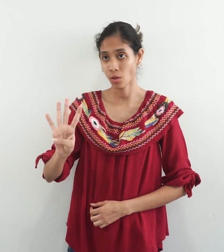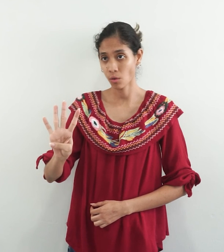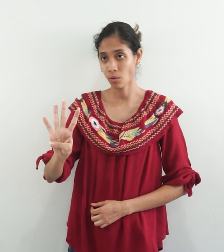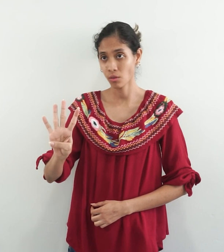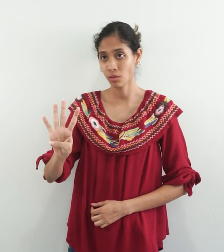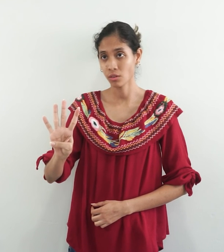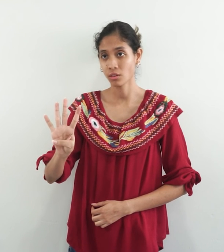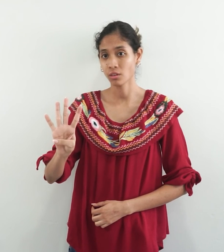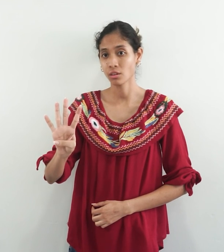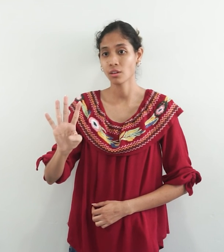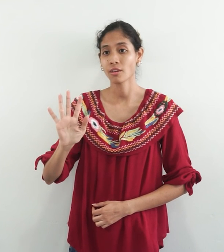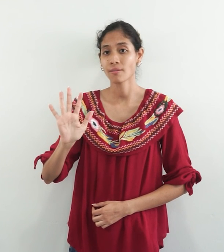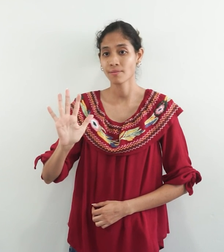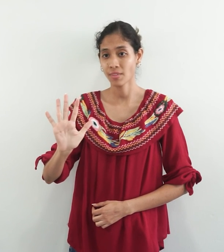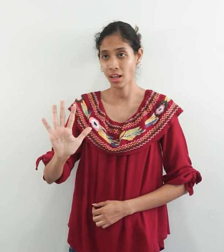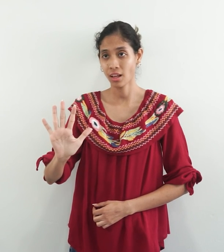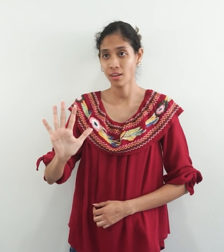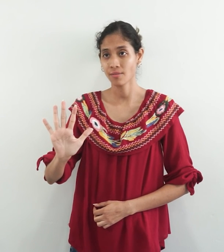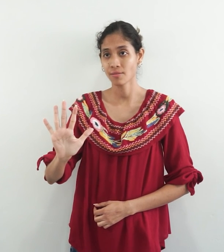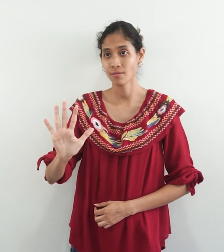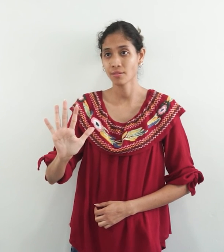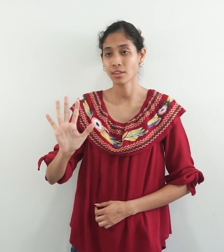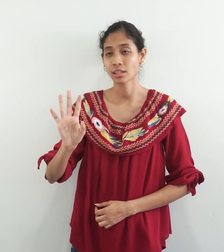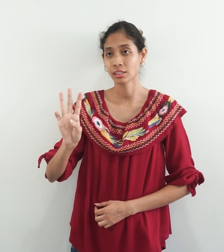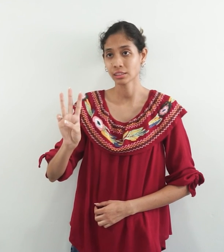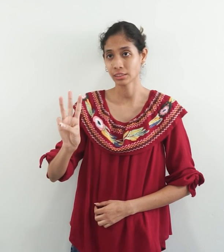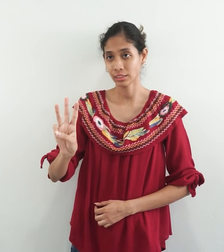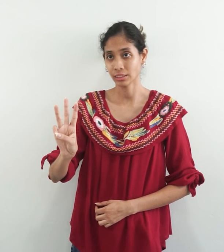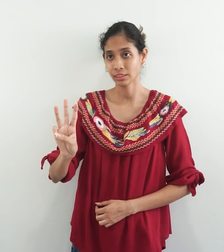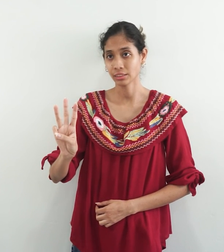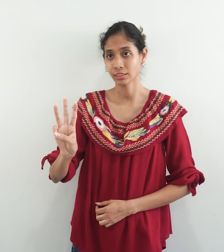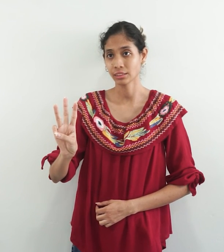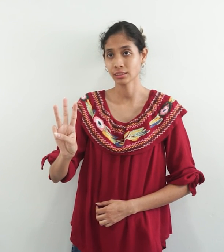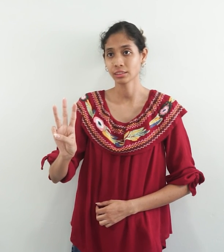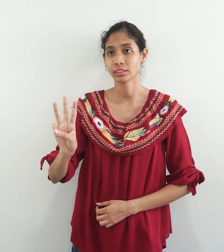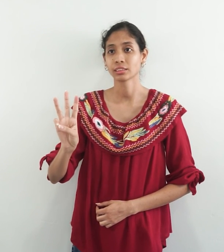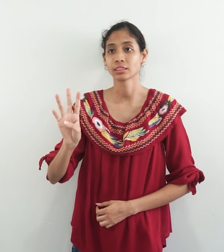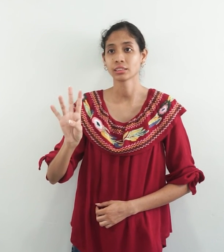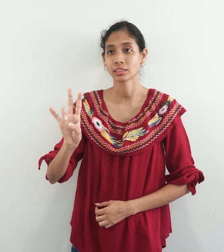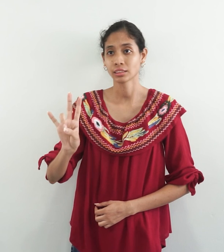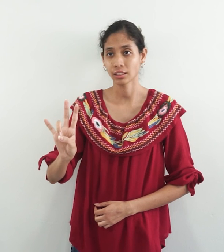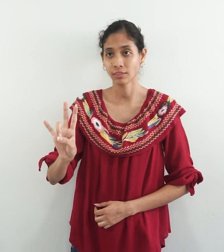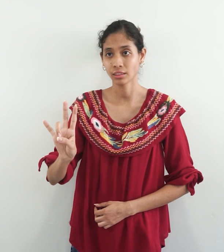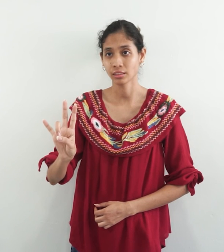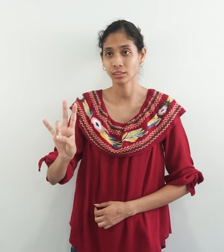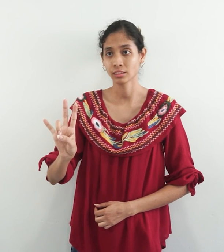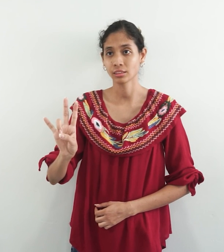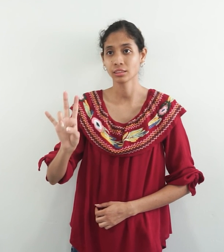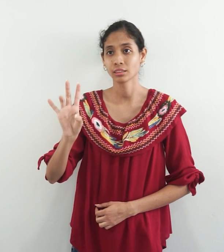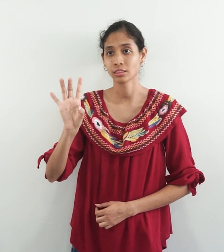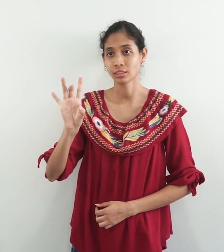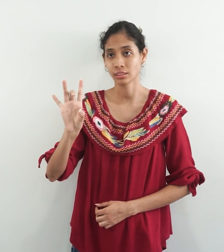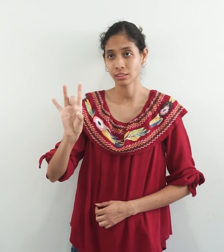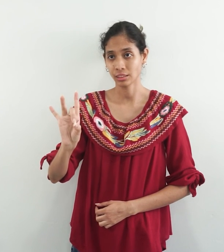5, 6, 7, 8,